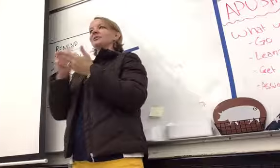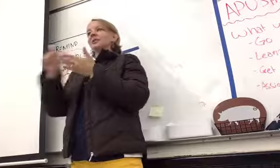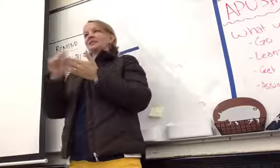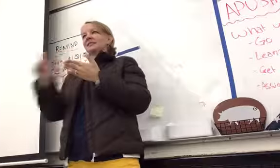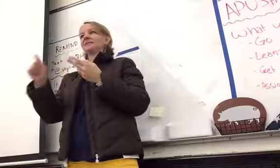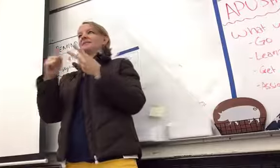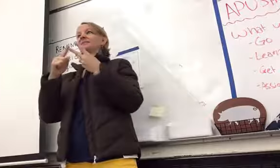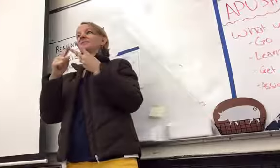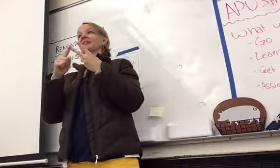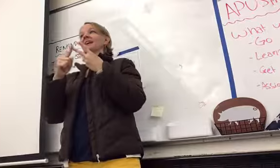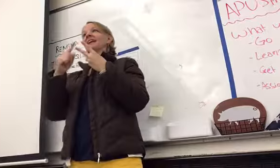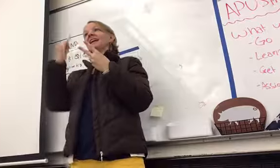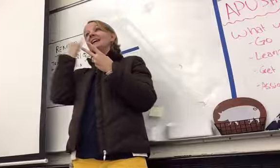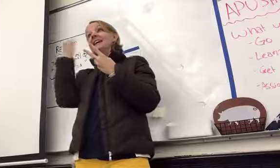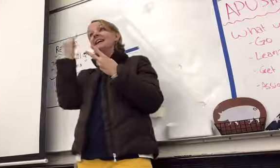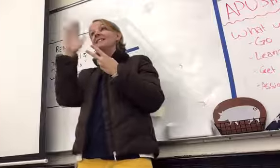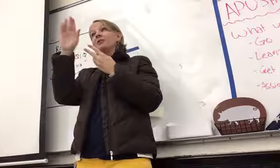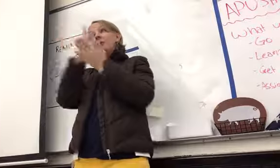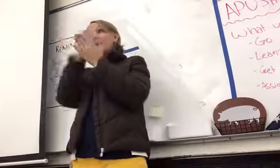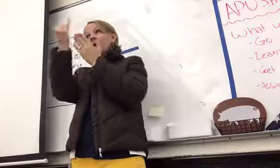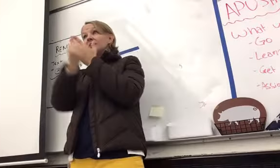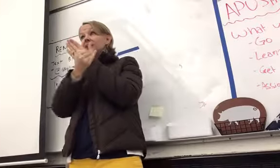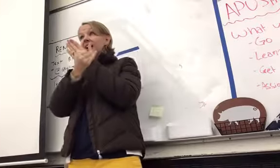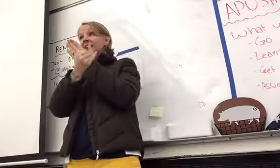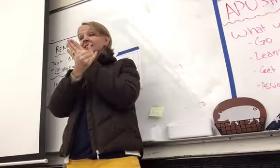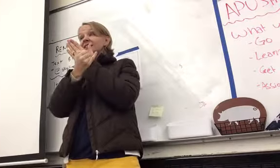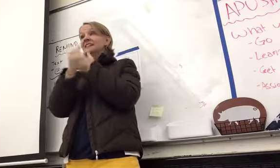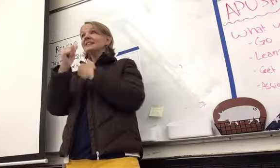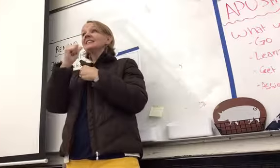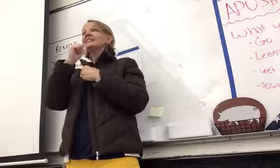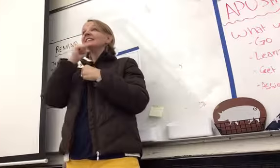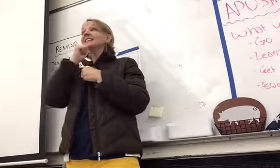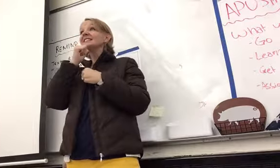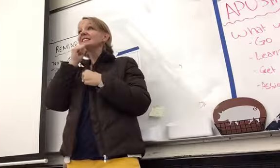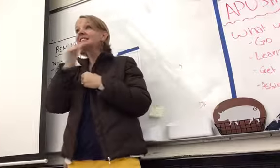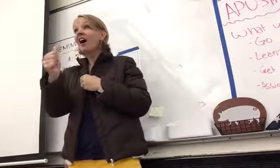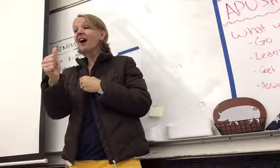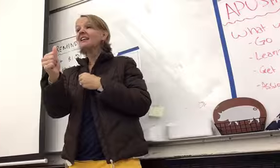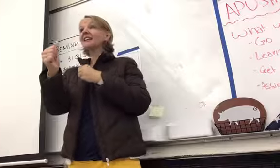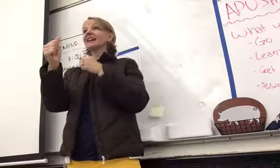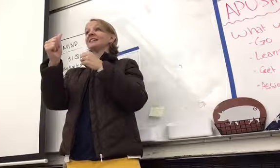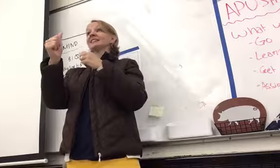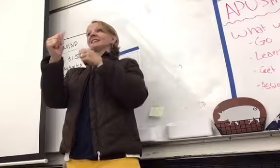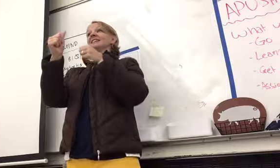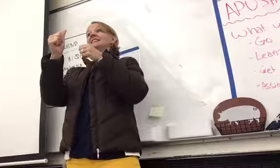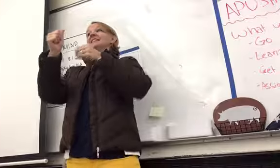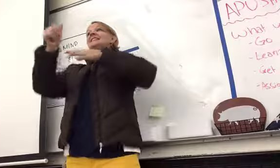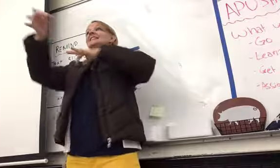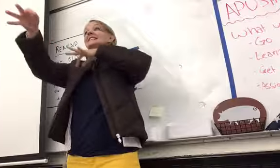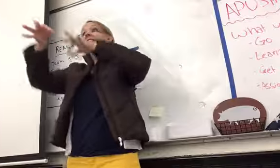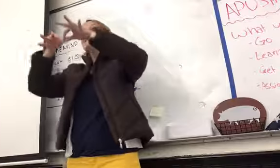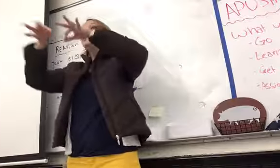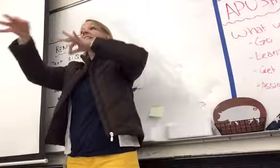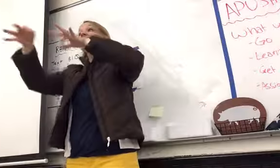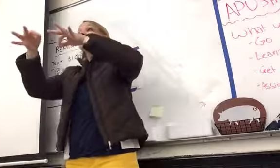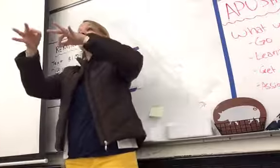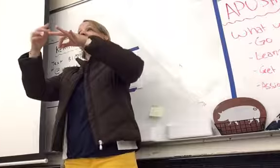If your project does not explicitly, as in word for word, say your causes and effects,